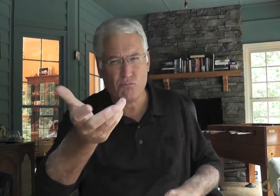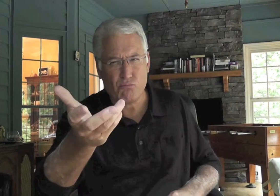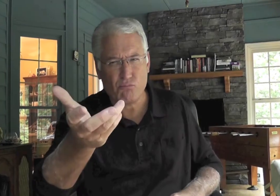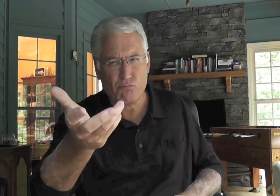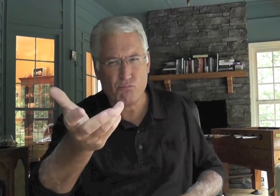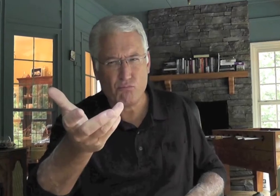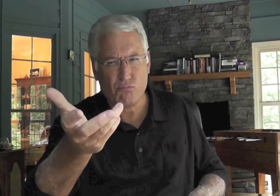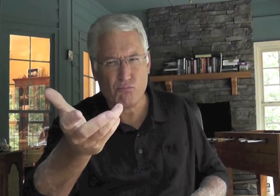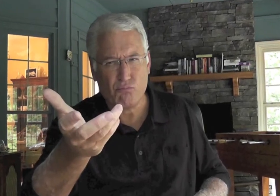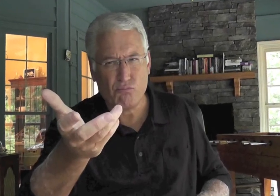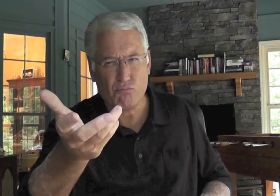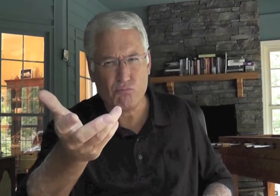learn.